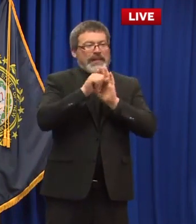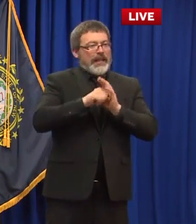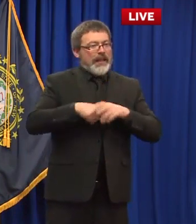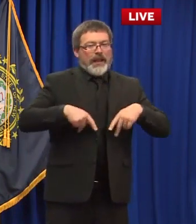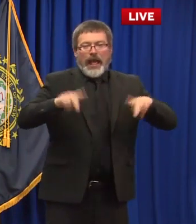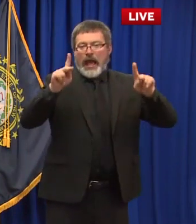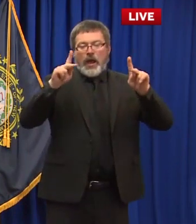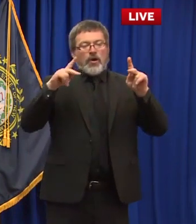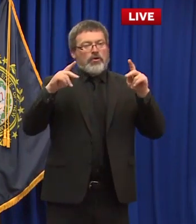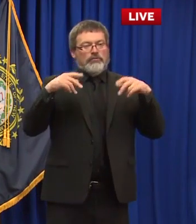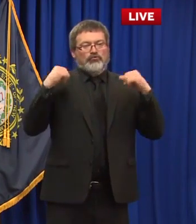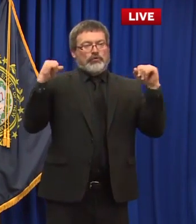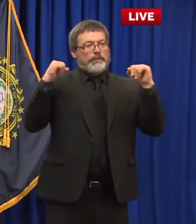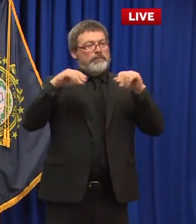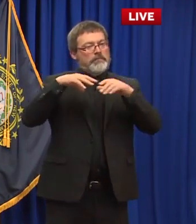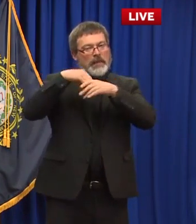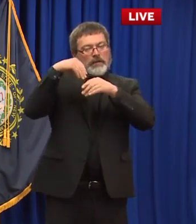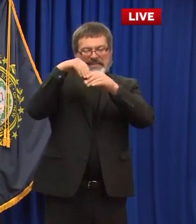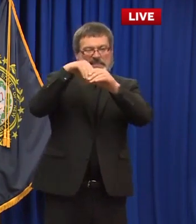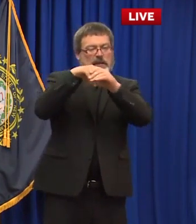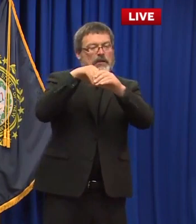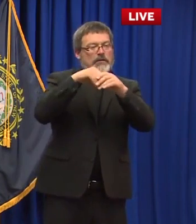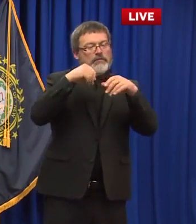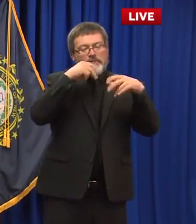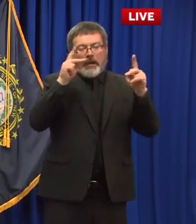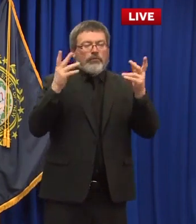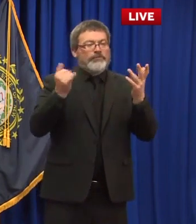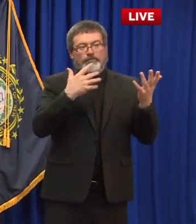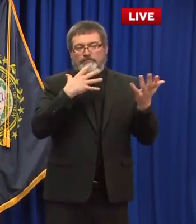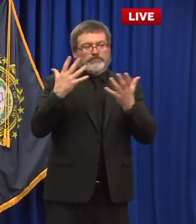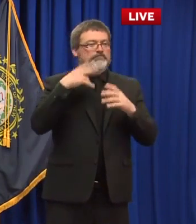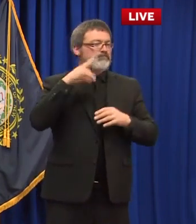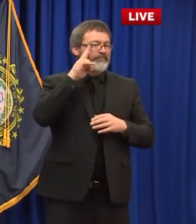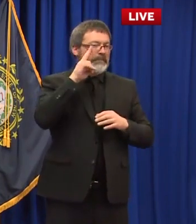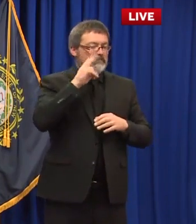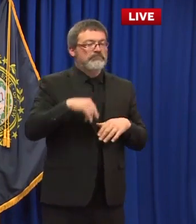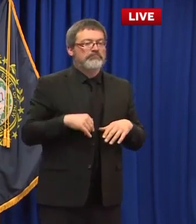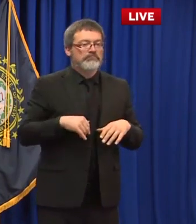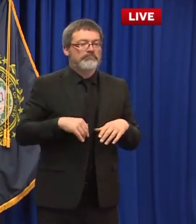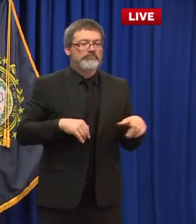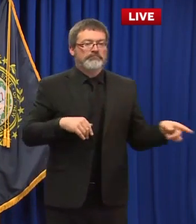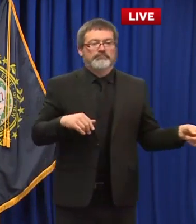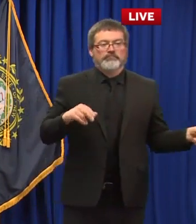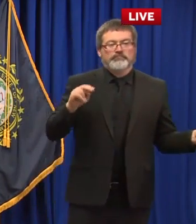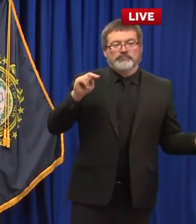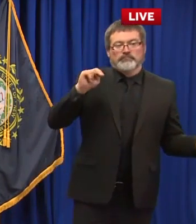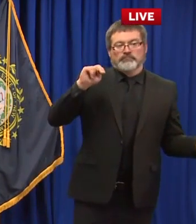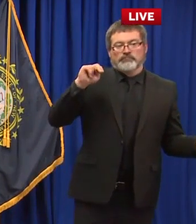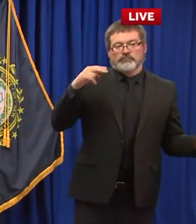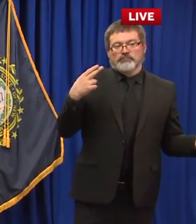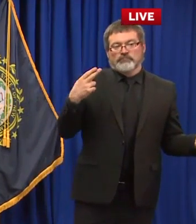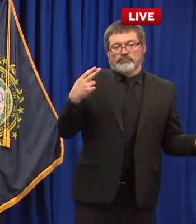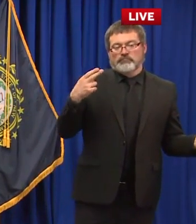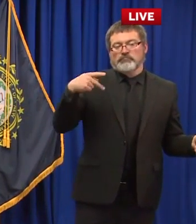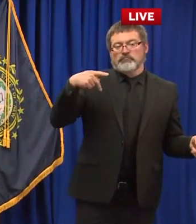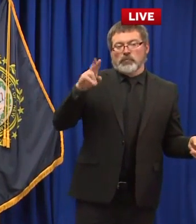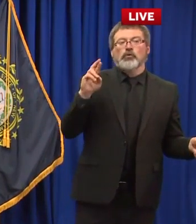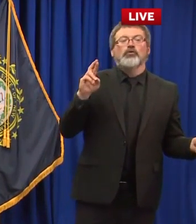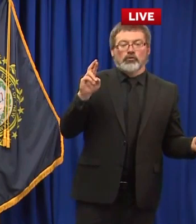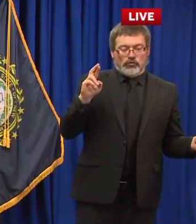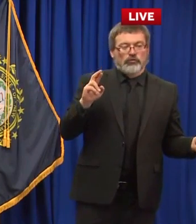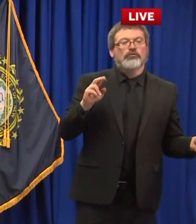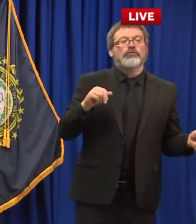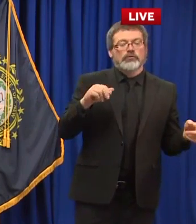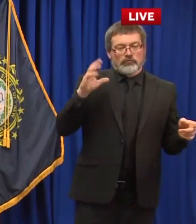the next question comes from todd bookman with new hampshire public radio todd go ahead with your question